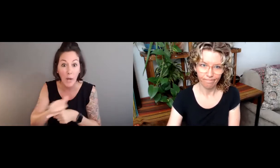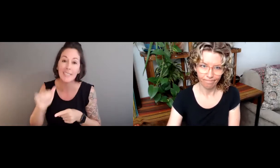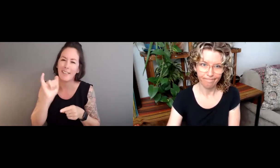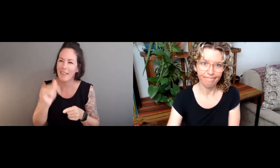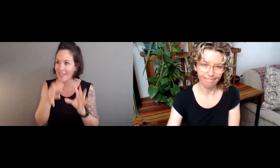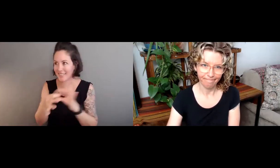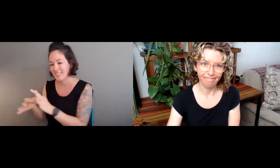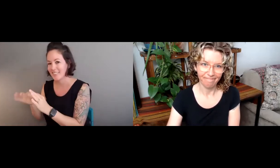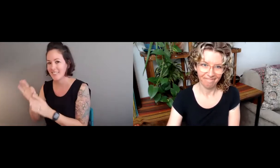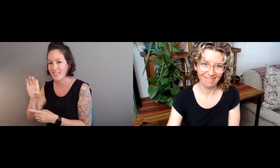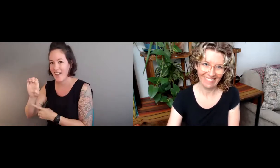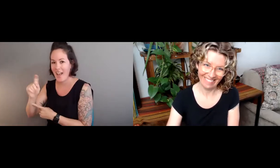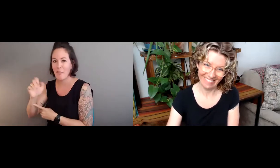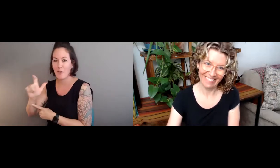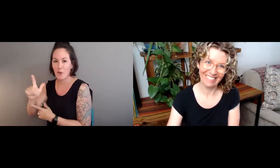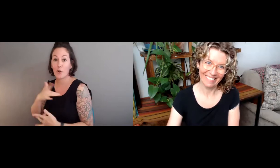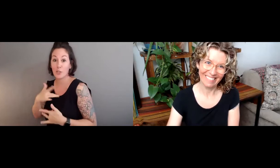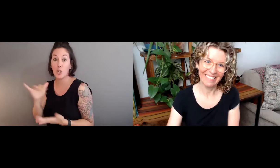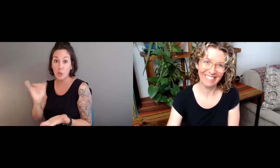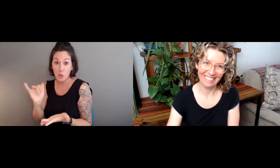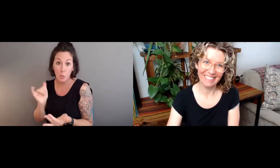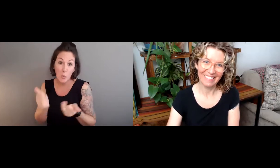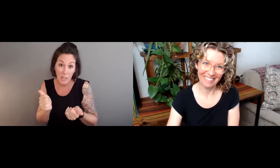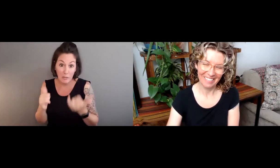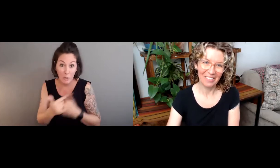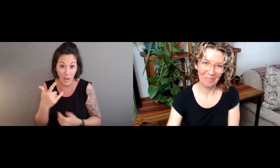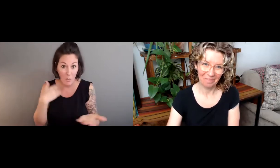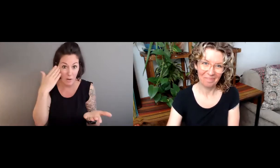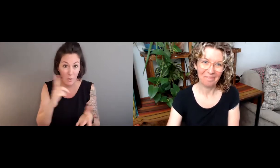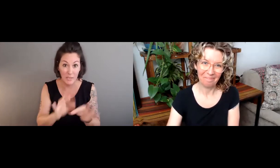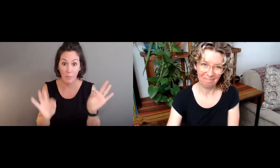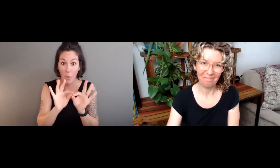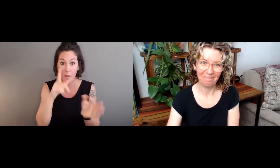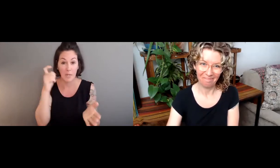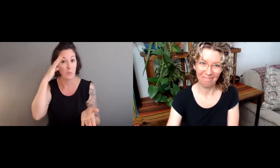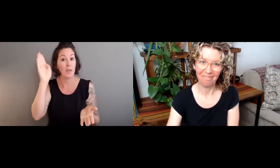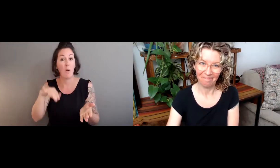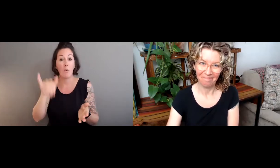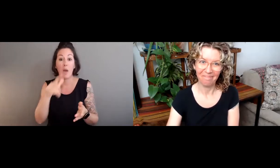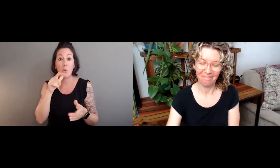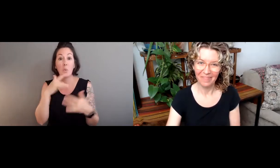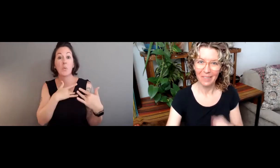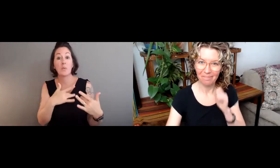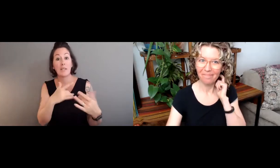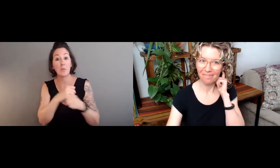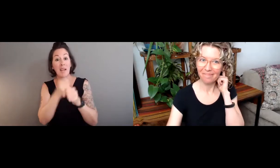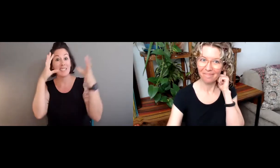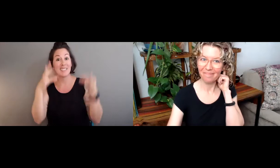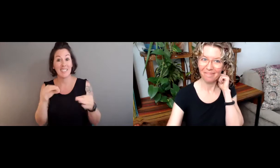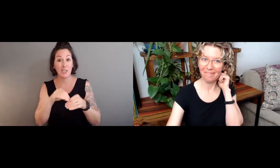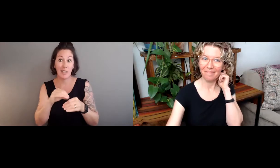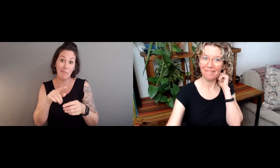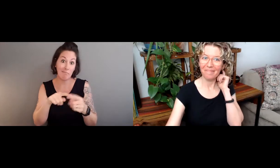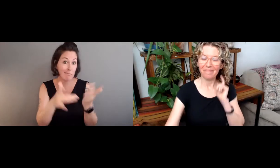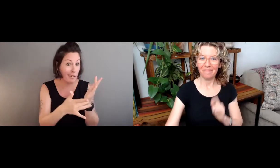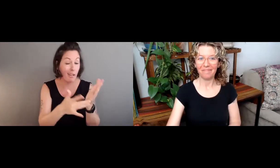about. Be clear about how you decided on what your practices were, which go back to ethical concerns, which today we know is so important to think